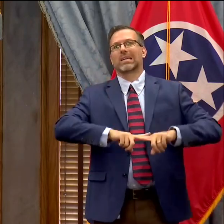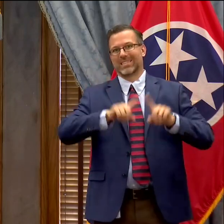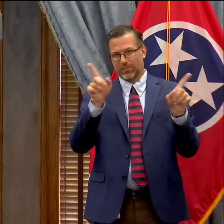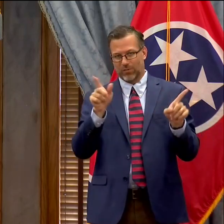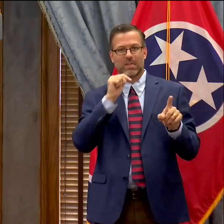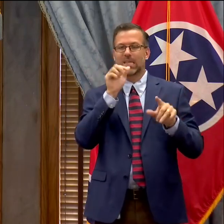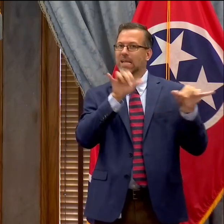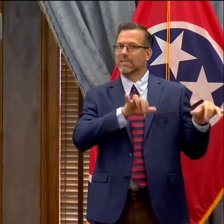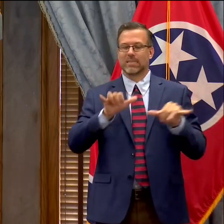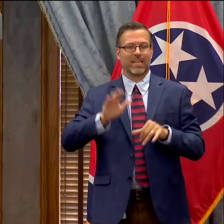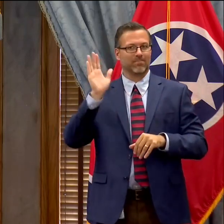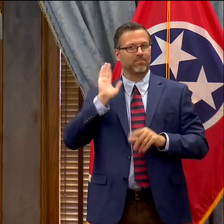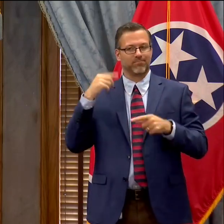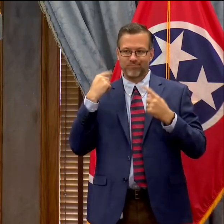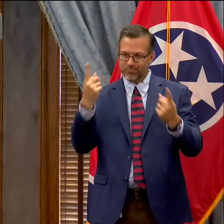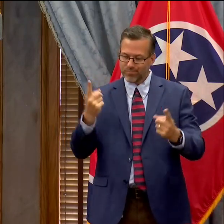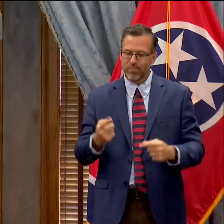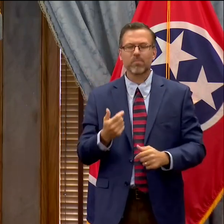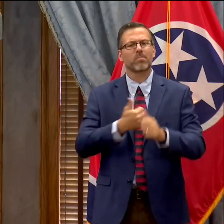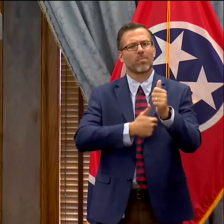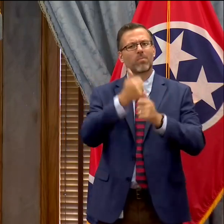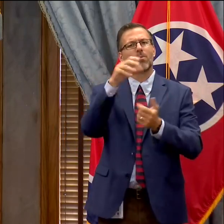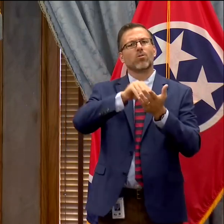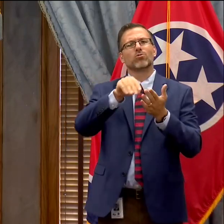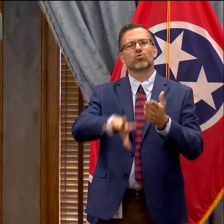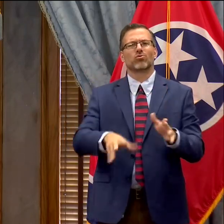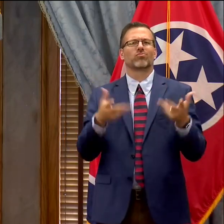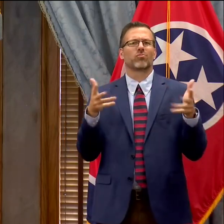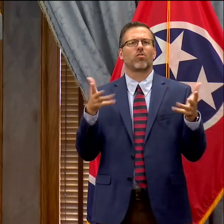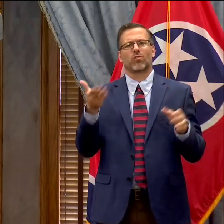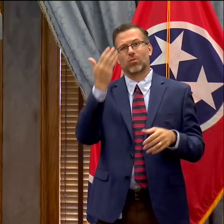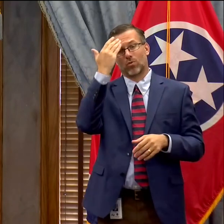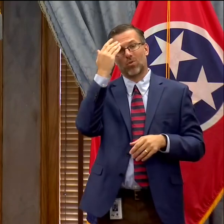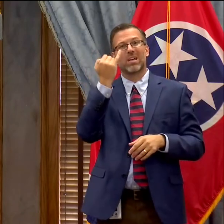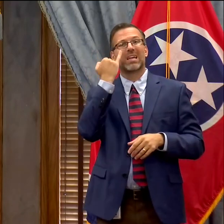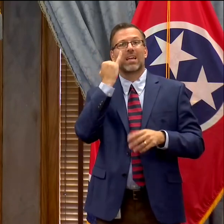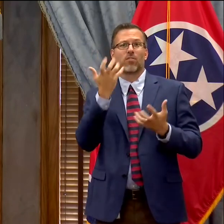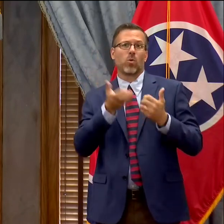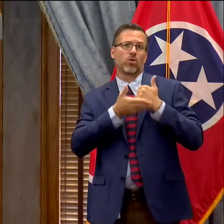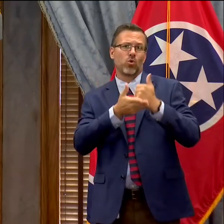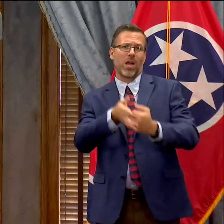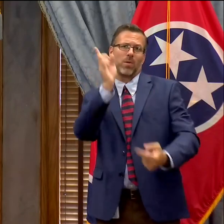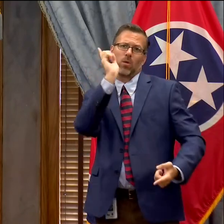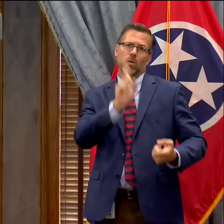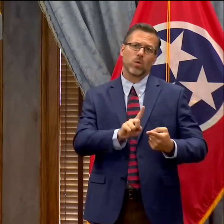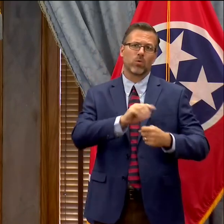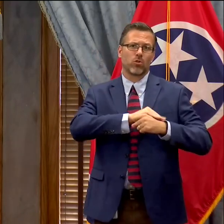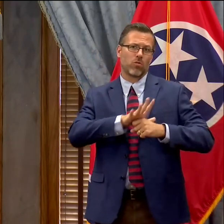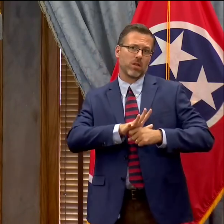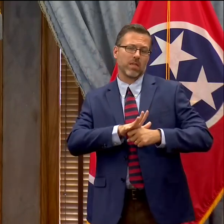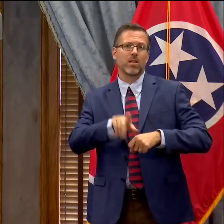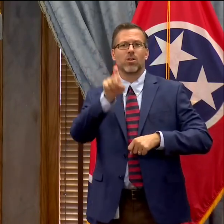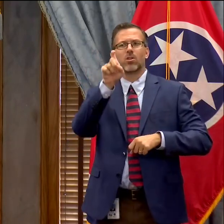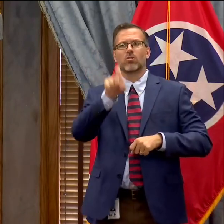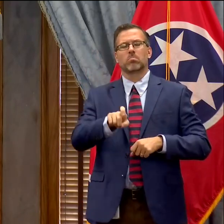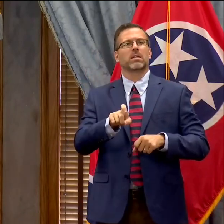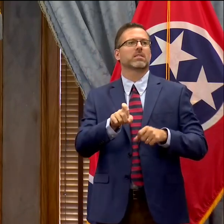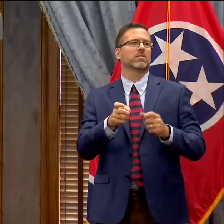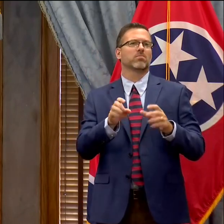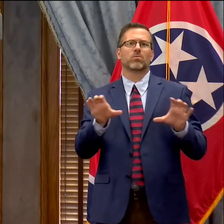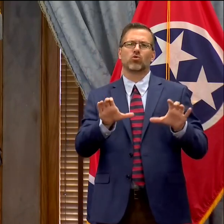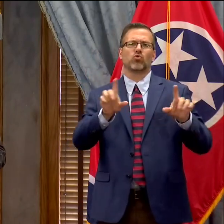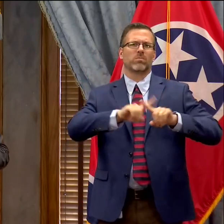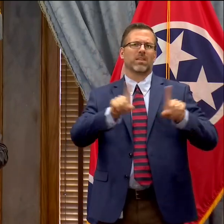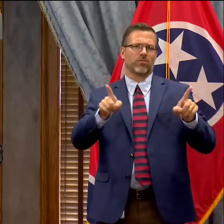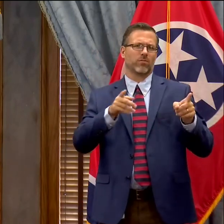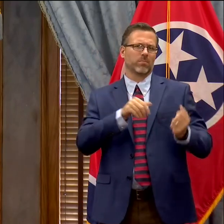seen before. I think we understand that in order to mitigate the risk of COVID-19 on our campuses, we've got to do things differently. That's going to look like a couple